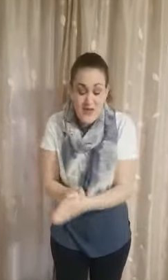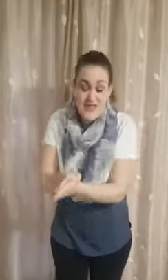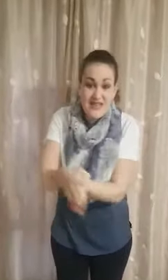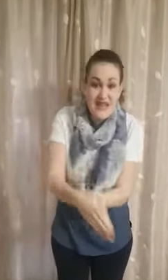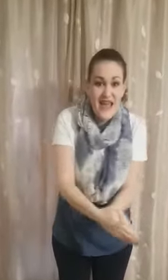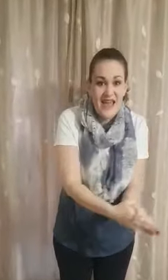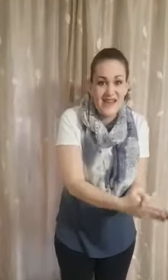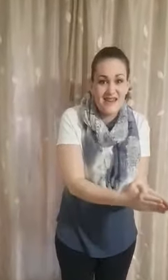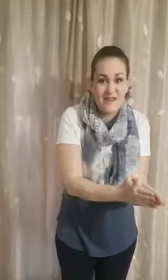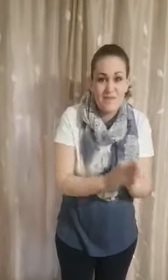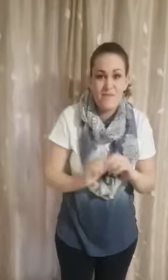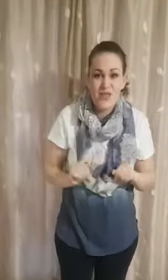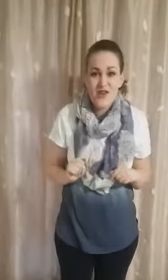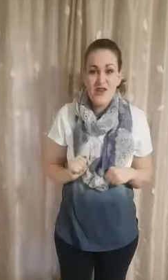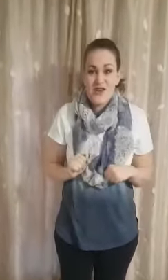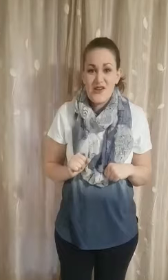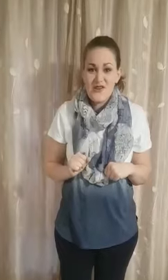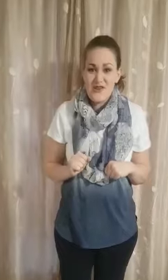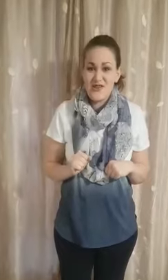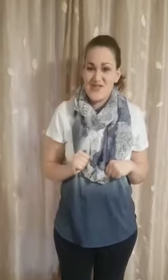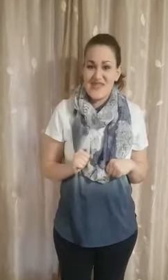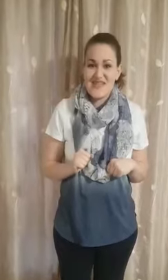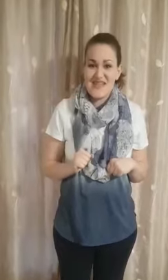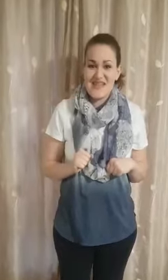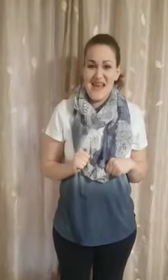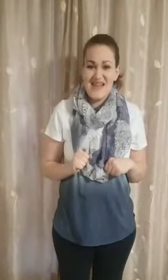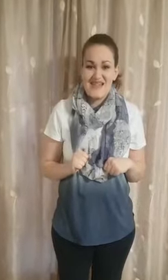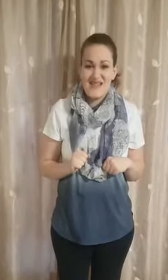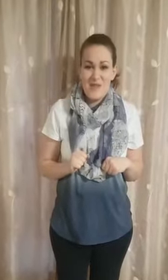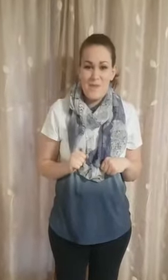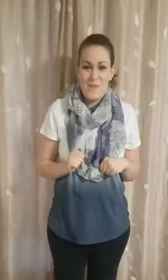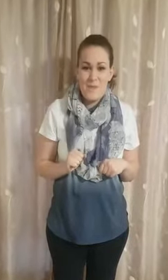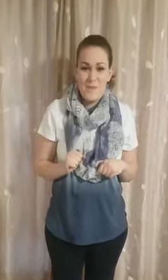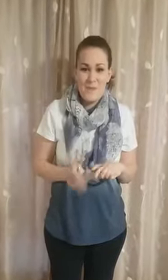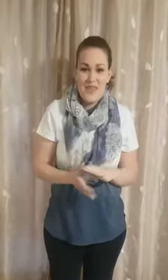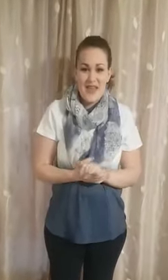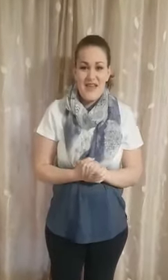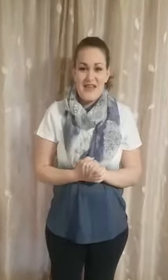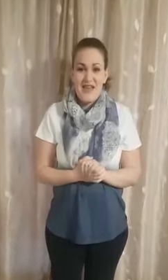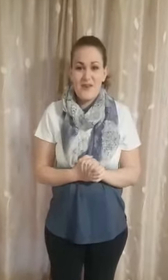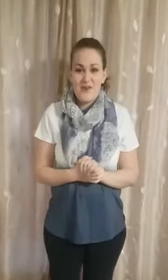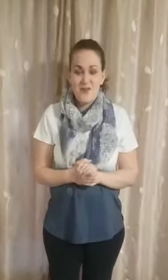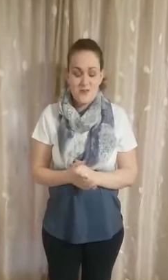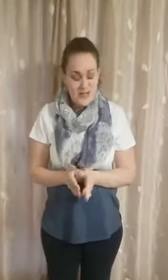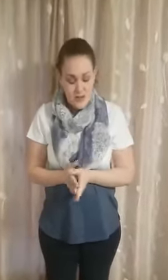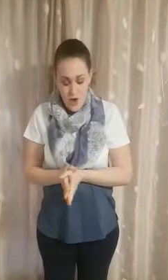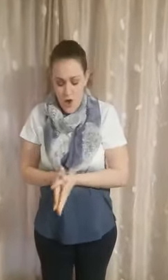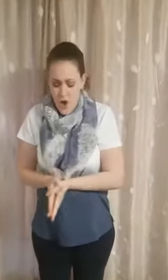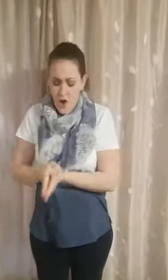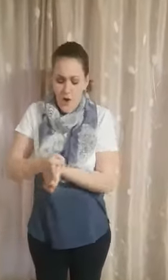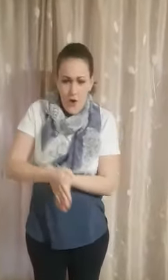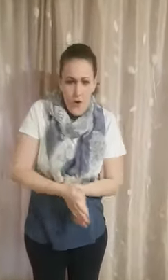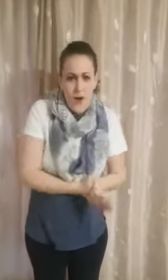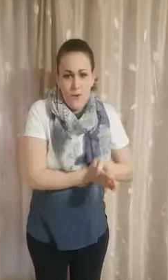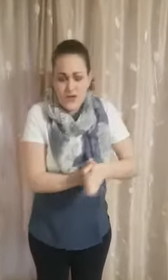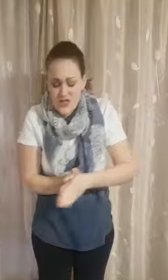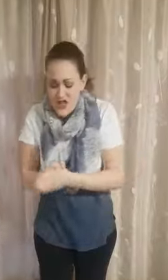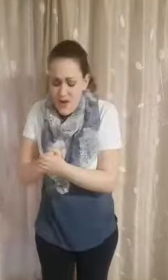snake. Good. Do you want to sing it again? Here it goes. Oh, I wish I